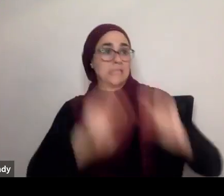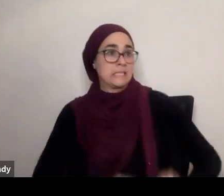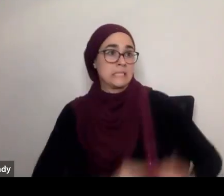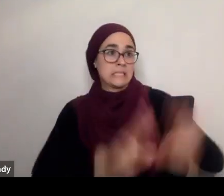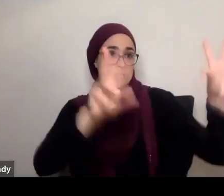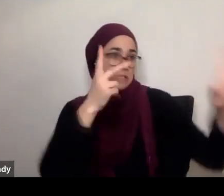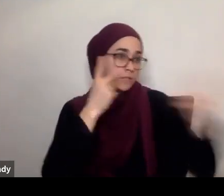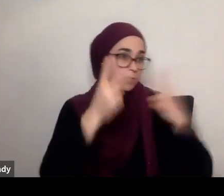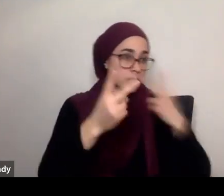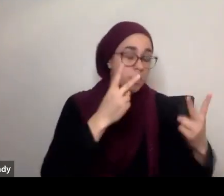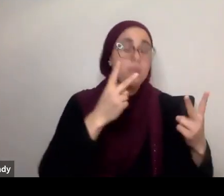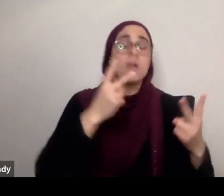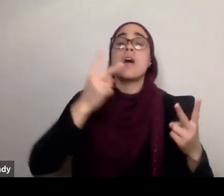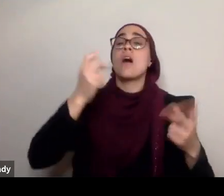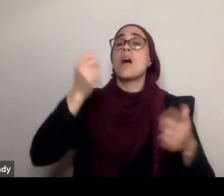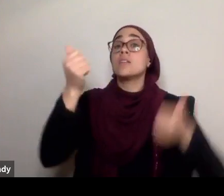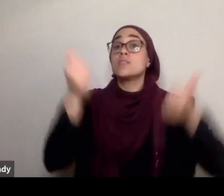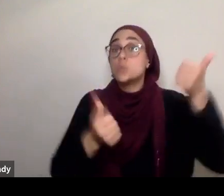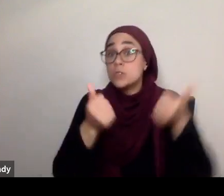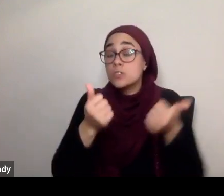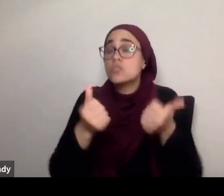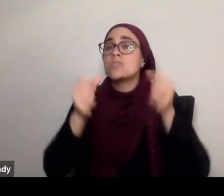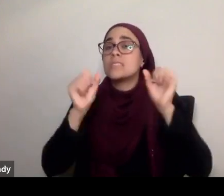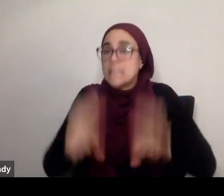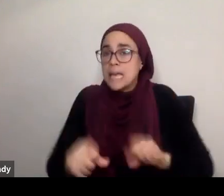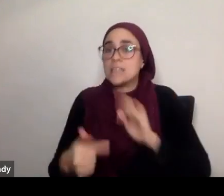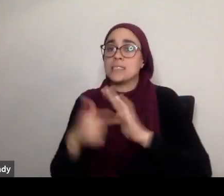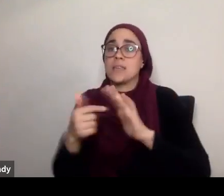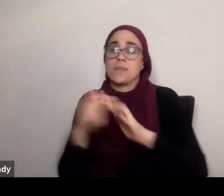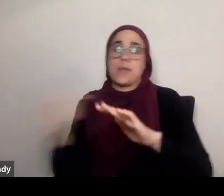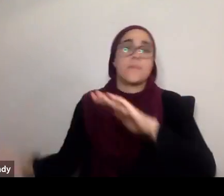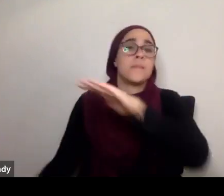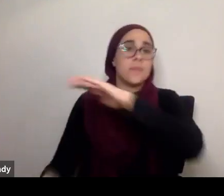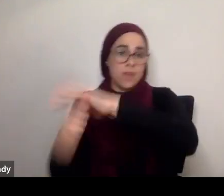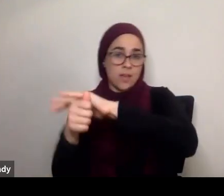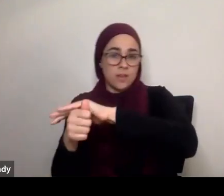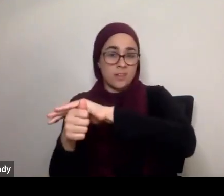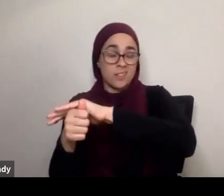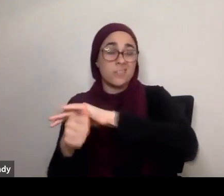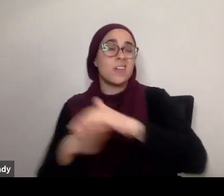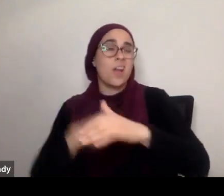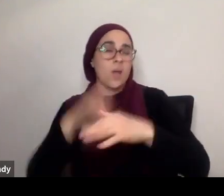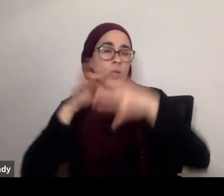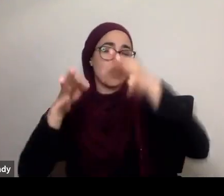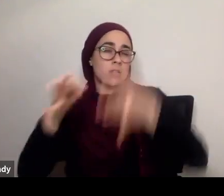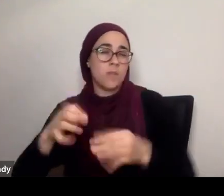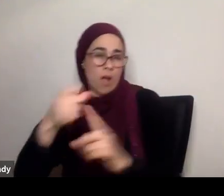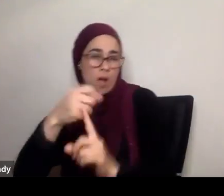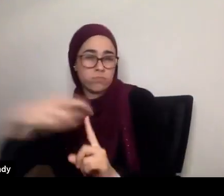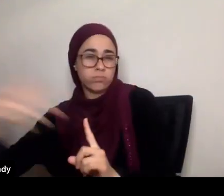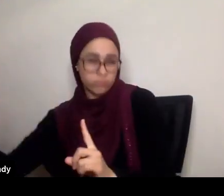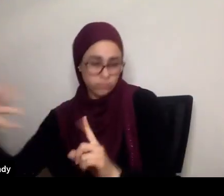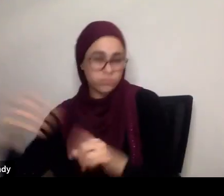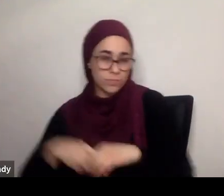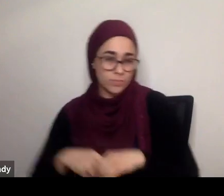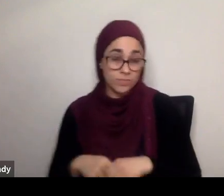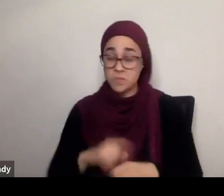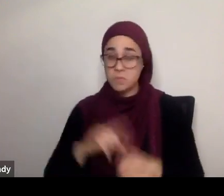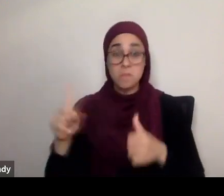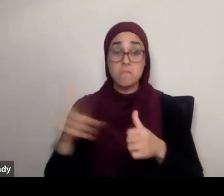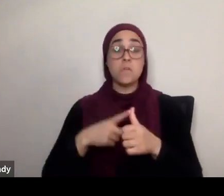can at times remain hidden. Now I'll explain why I say at times remain hidden. But first, what is the thing that Allah subhanahu